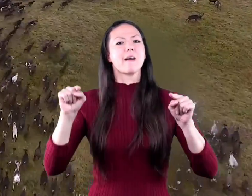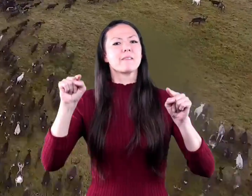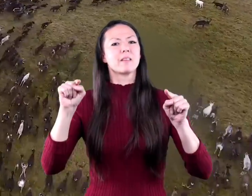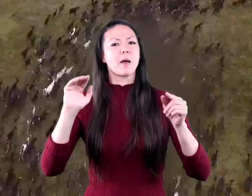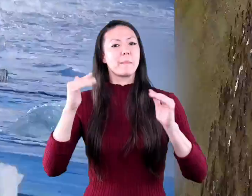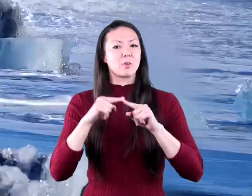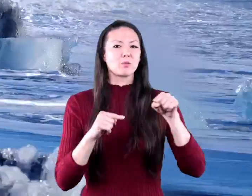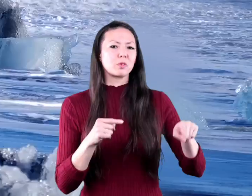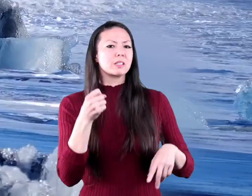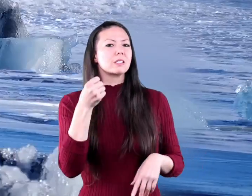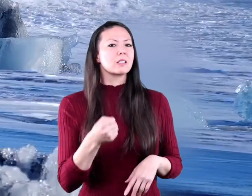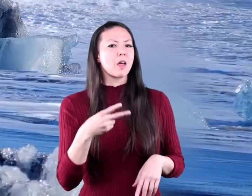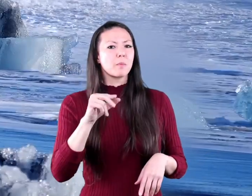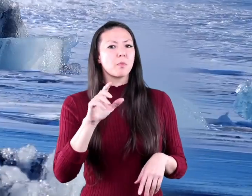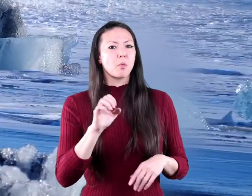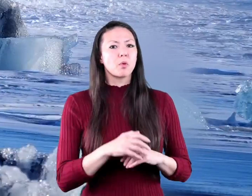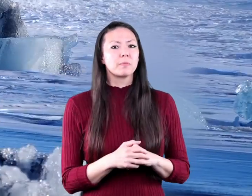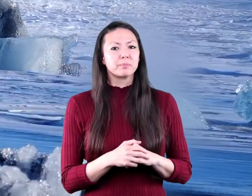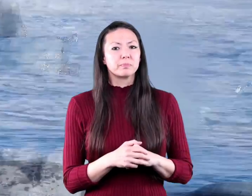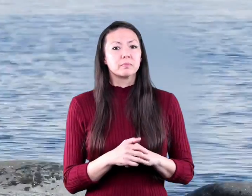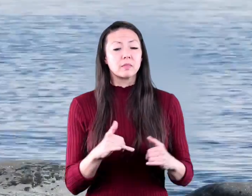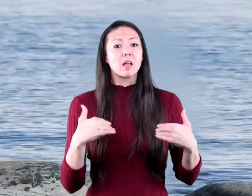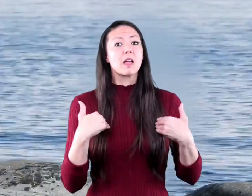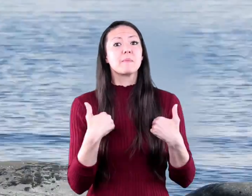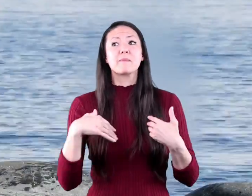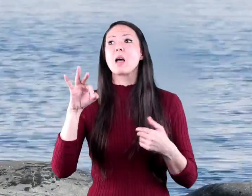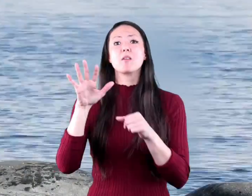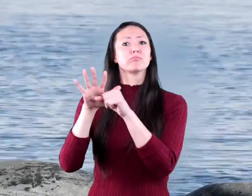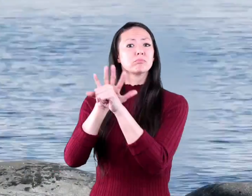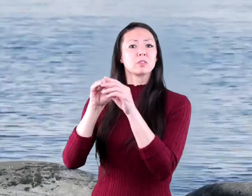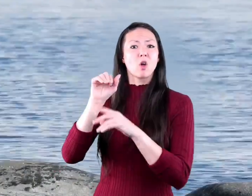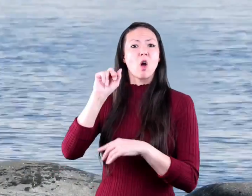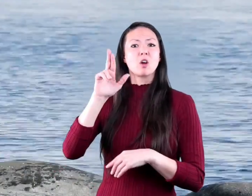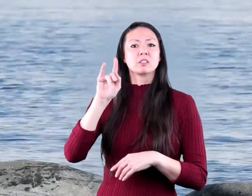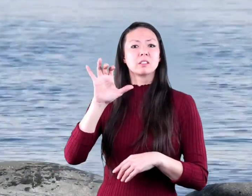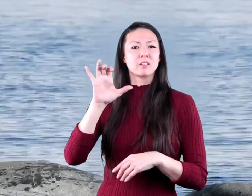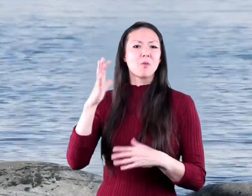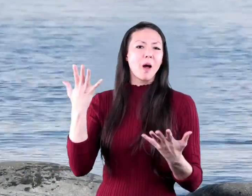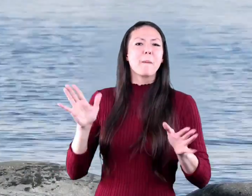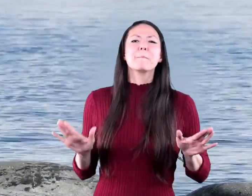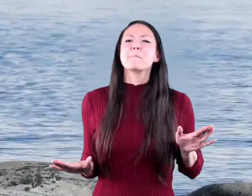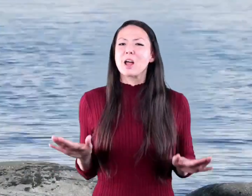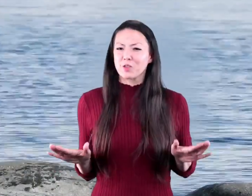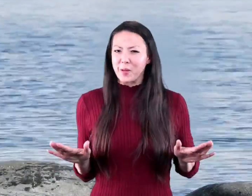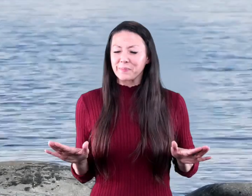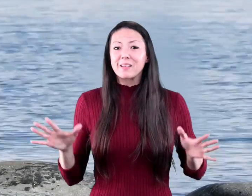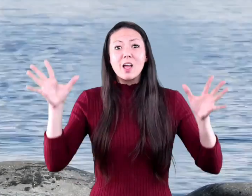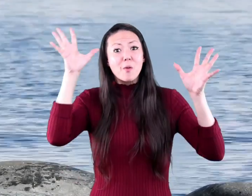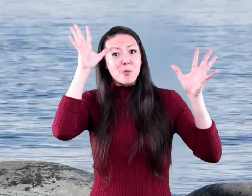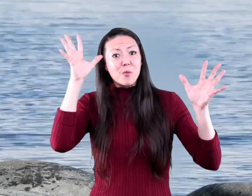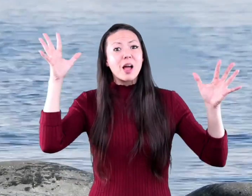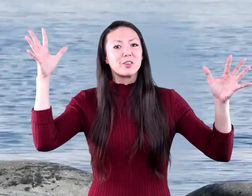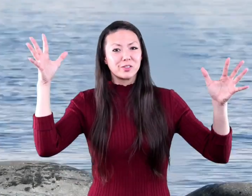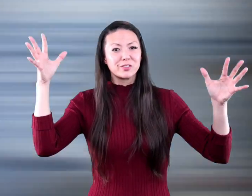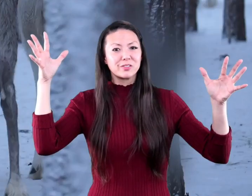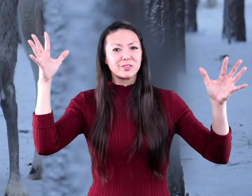than the south pole some of the animals found in the arctic region are penguins reindeer